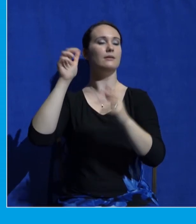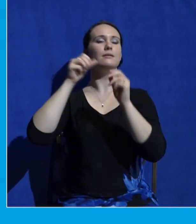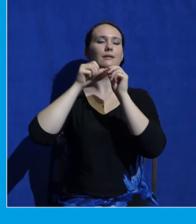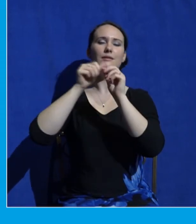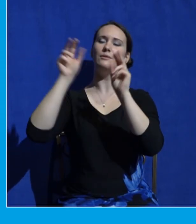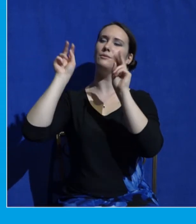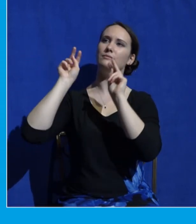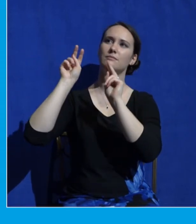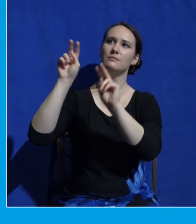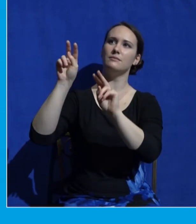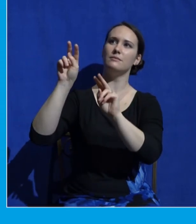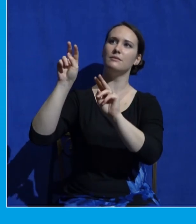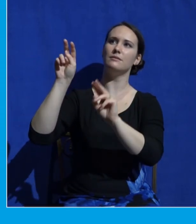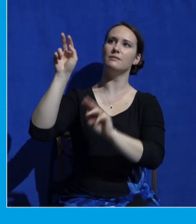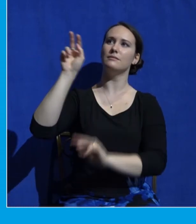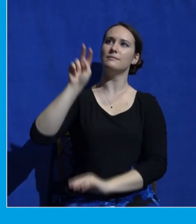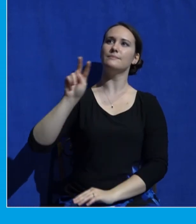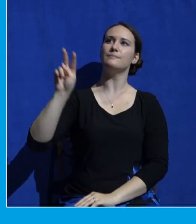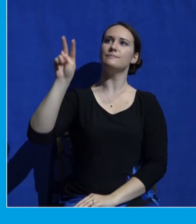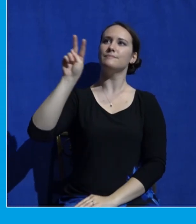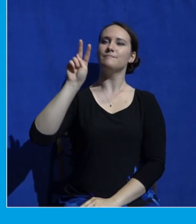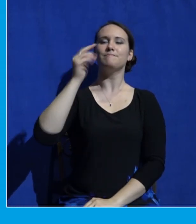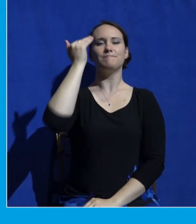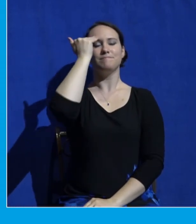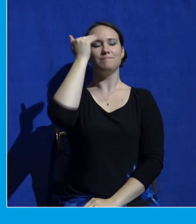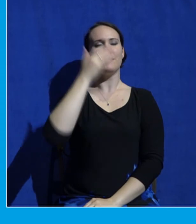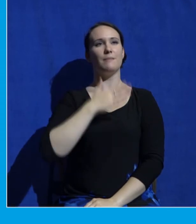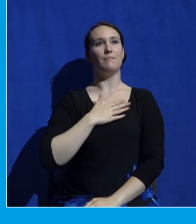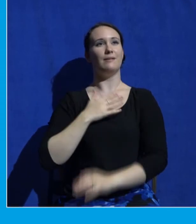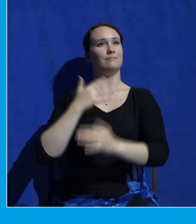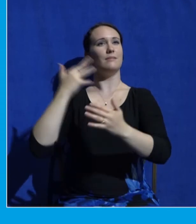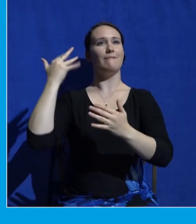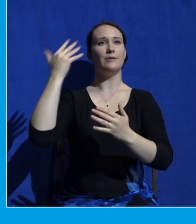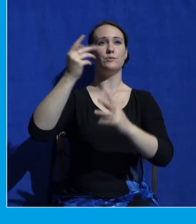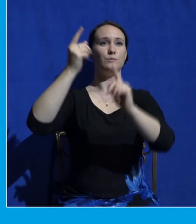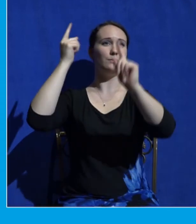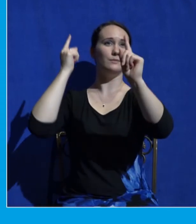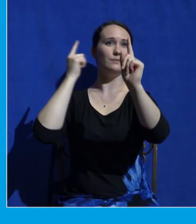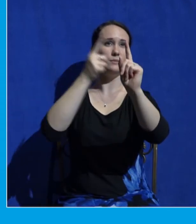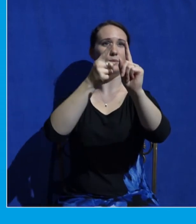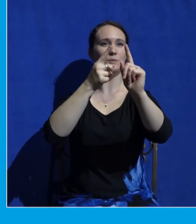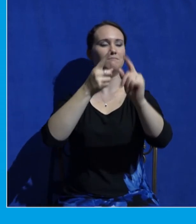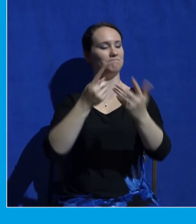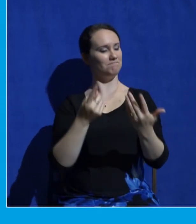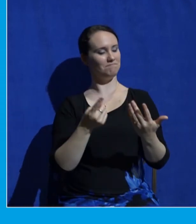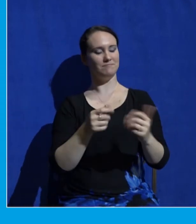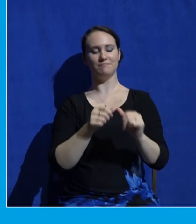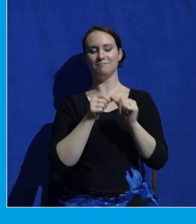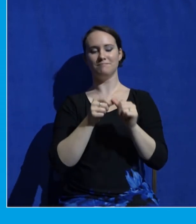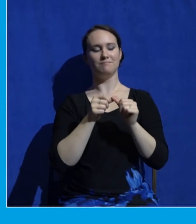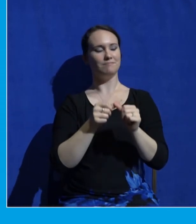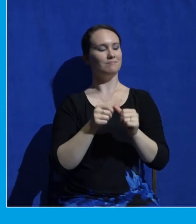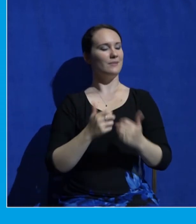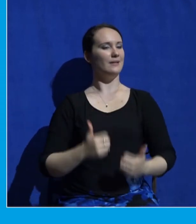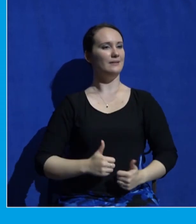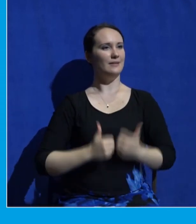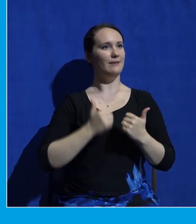see his identity realize your destiny and live to know him and to make him known